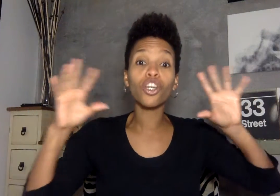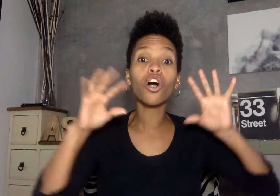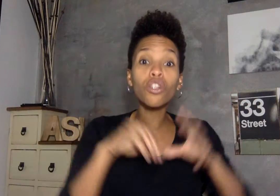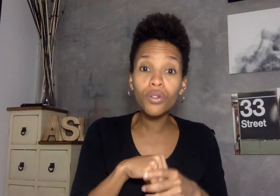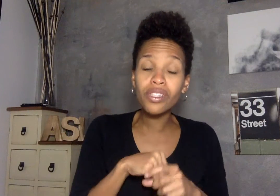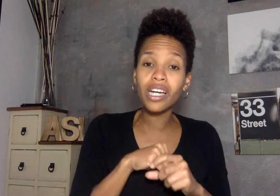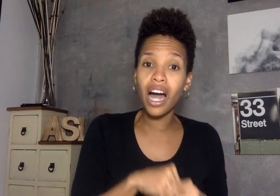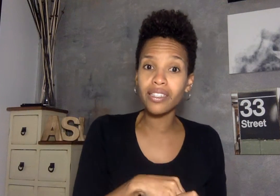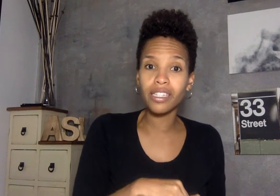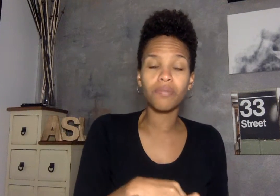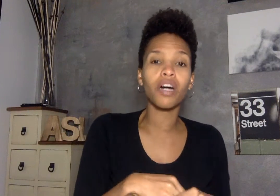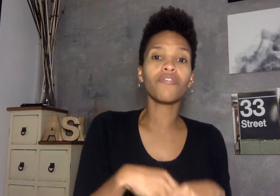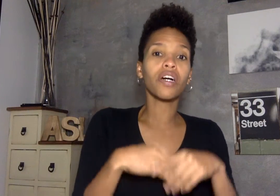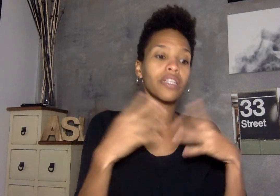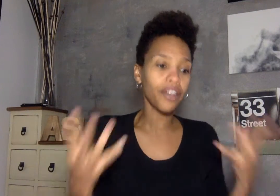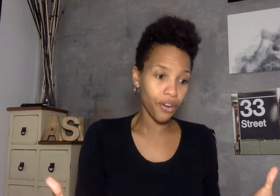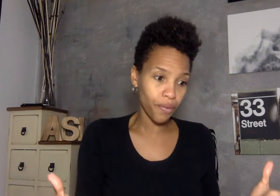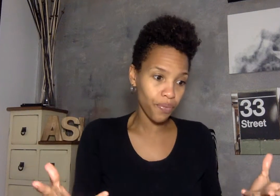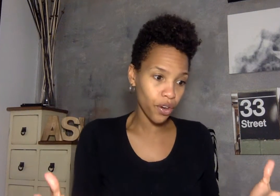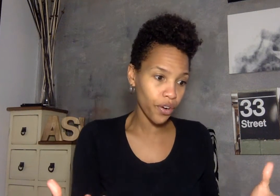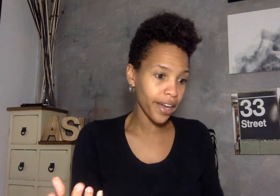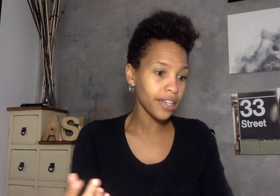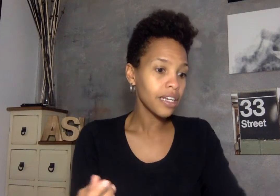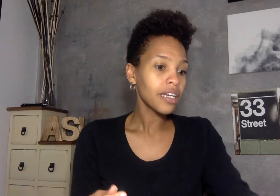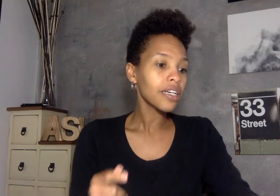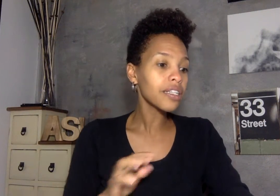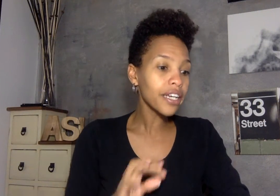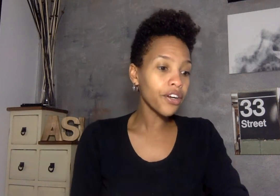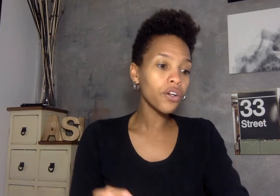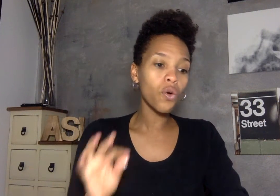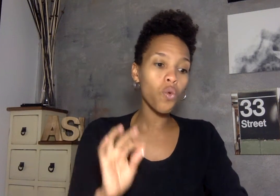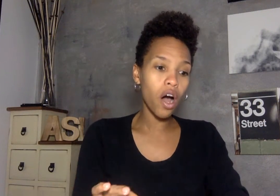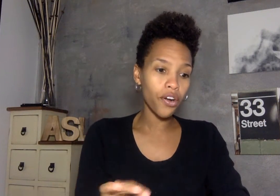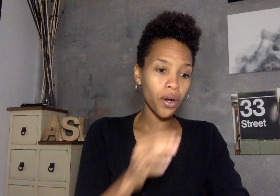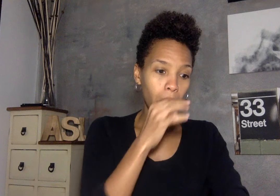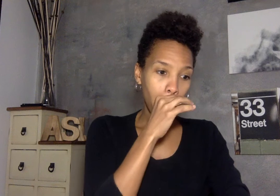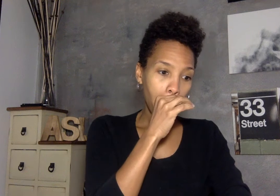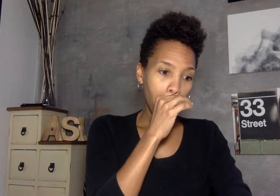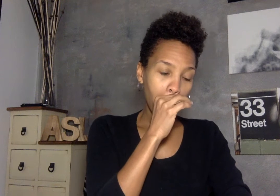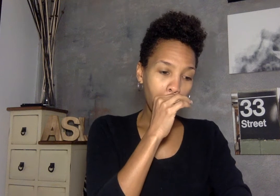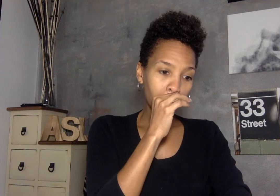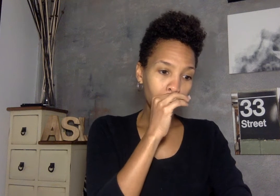includes the concept of clear all right clear water um